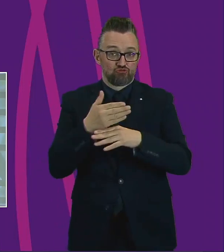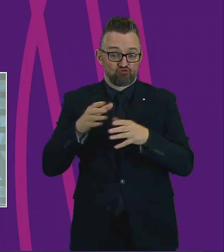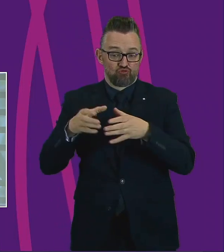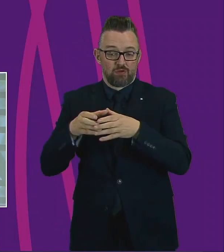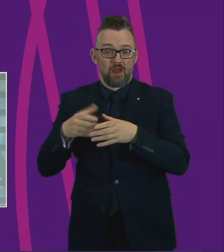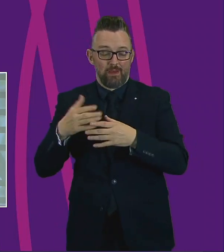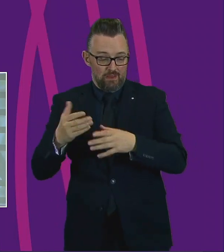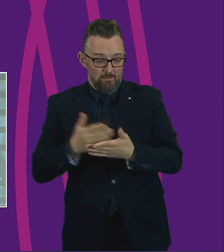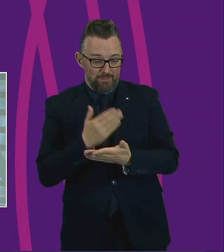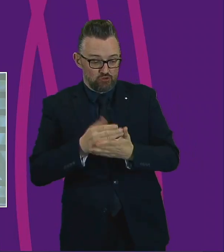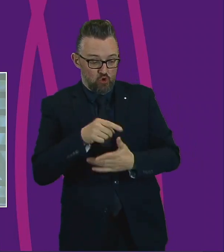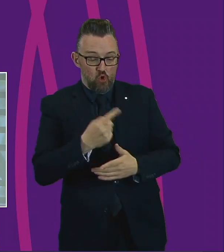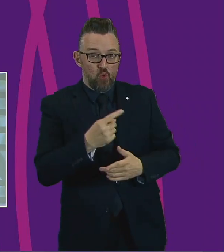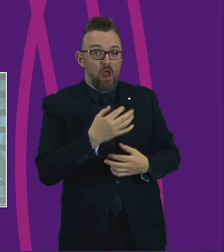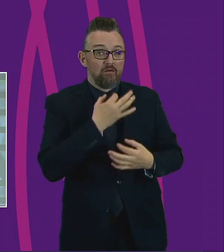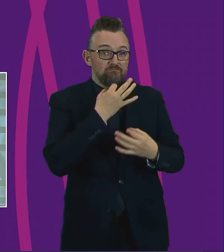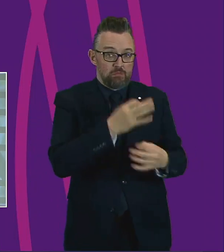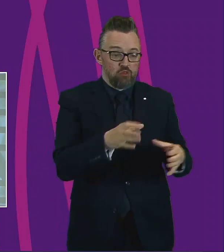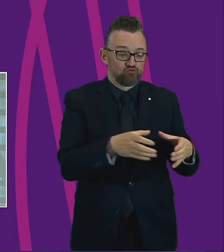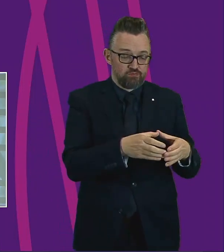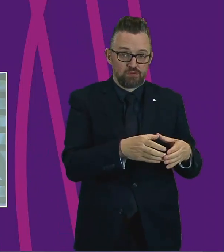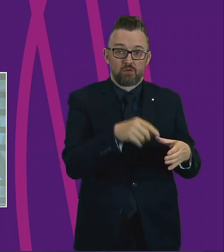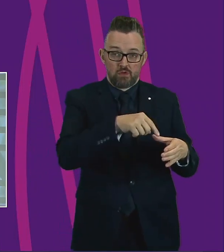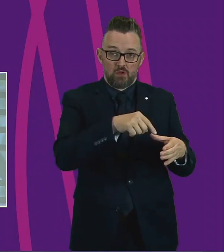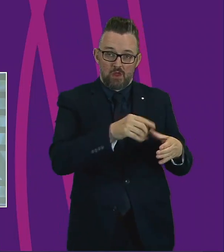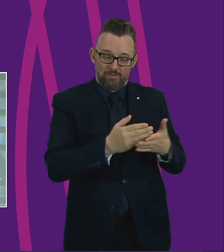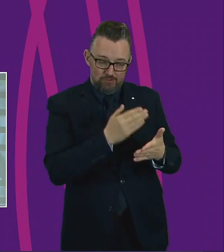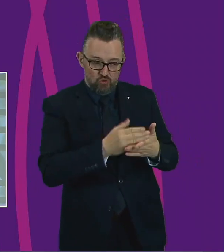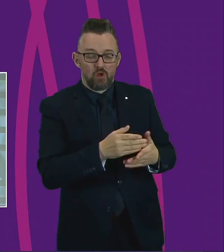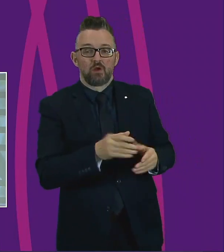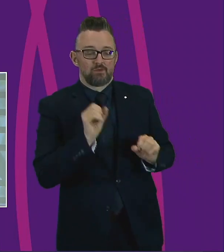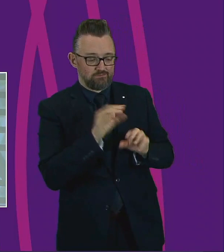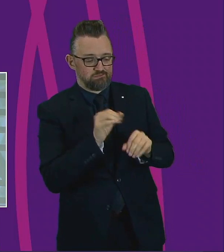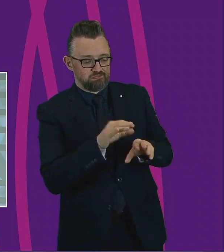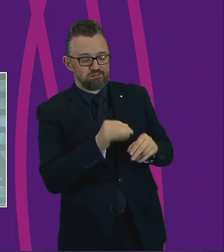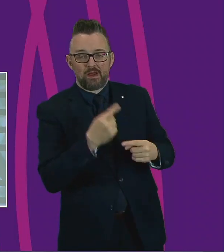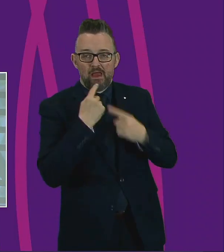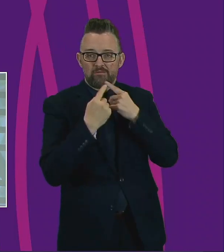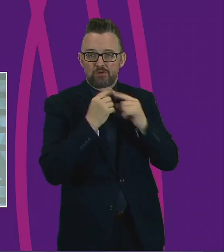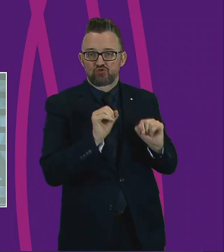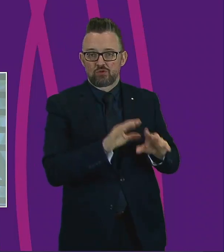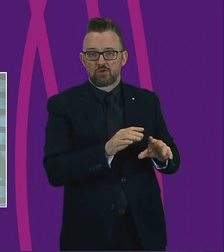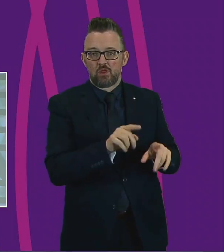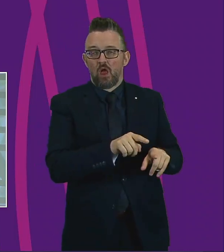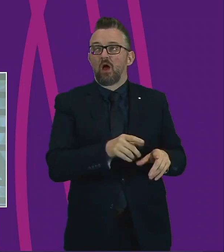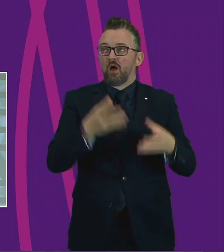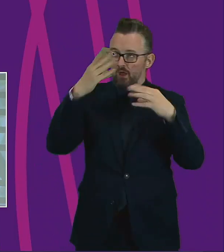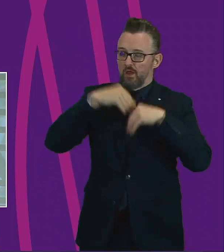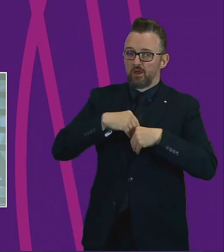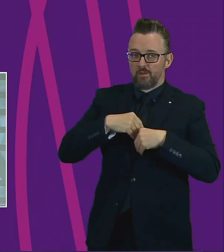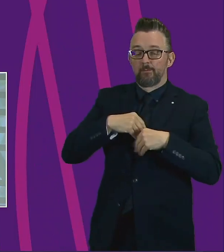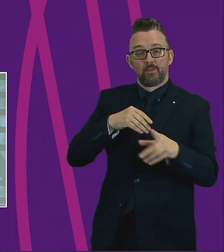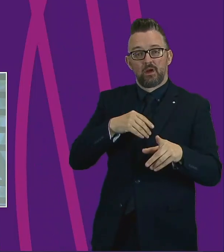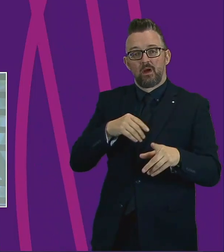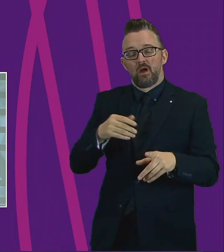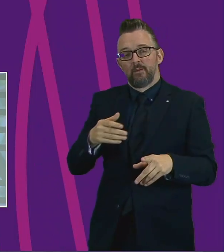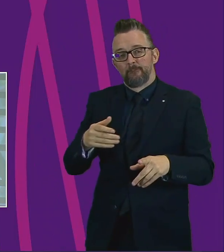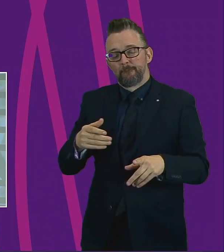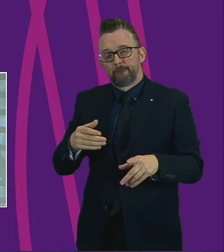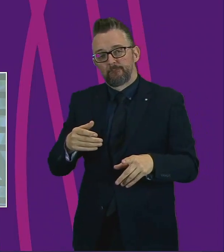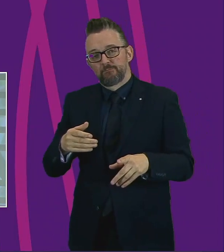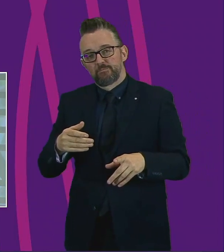these people in the so-called vulnerable group also got information and support that is available to them. I would ask further to the